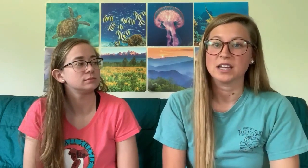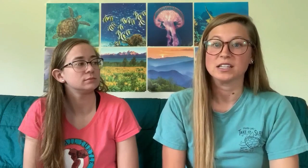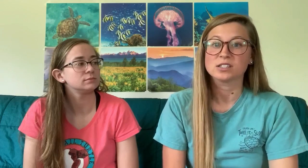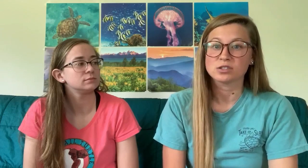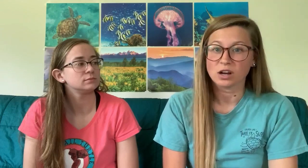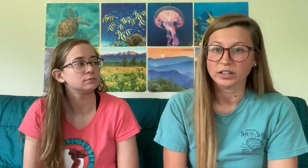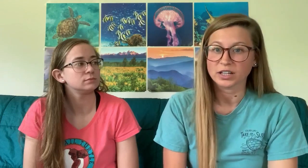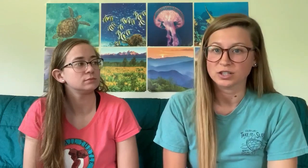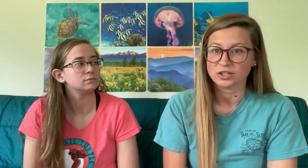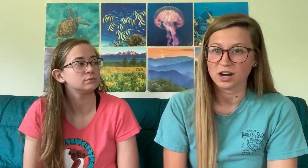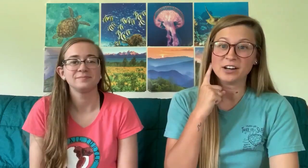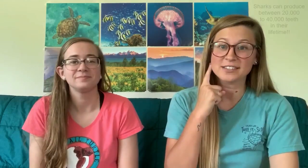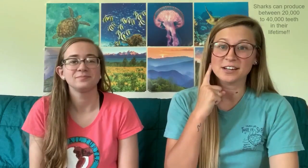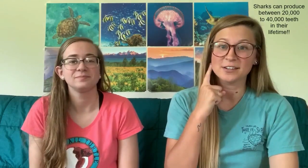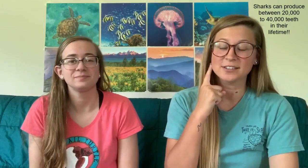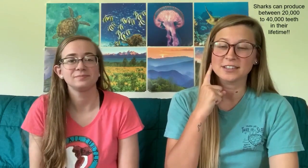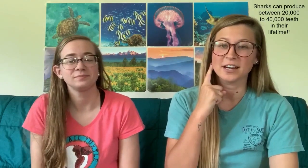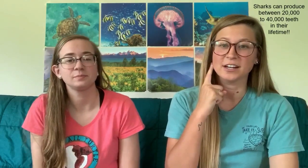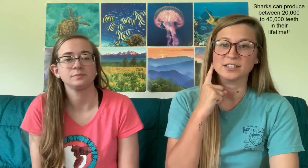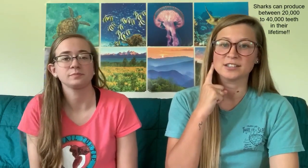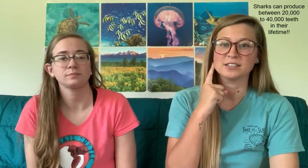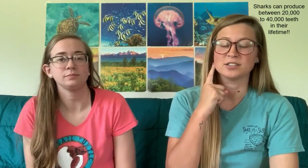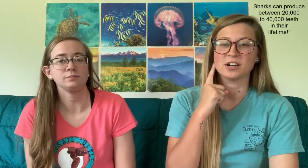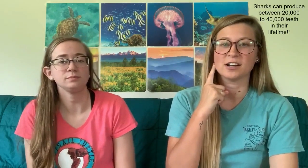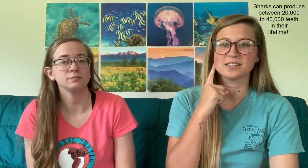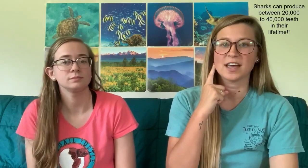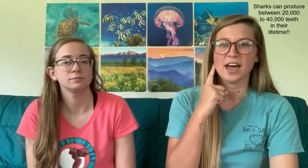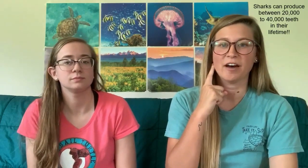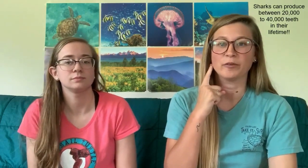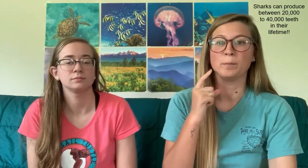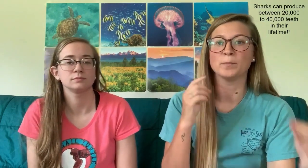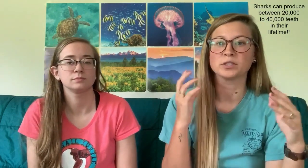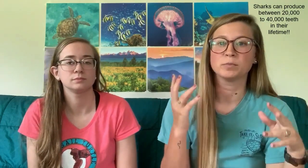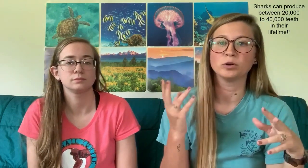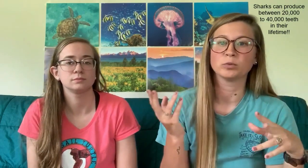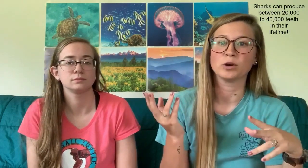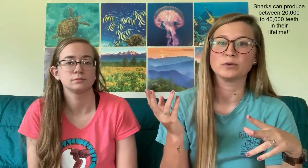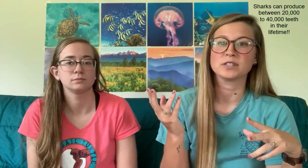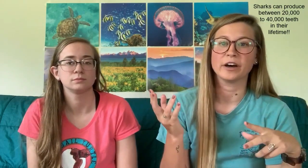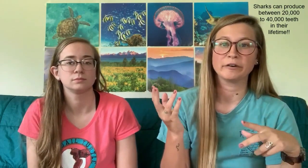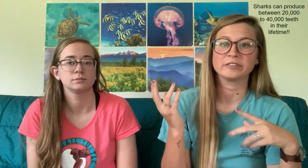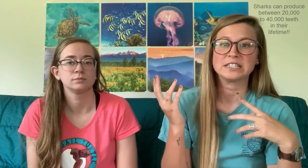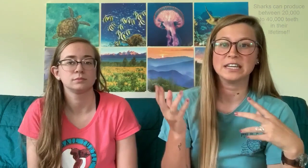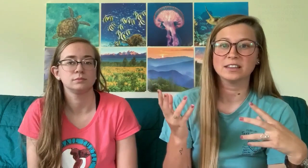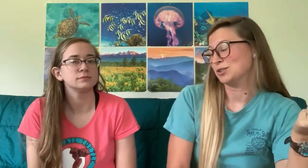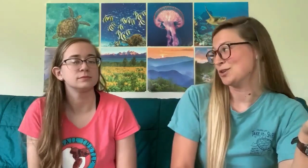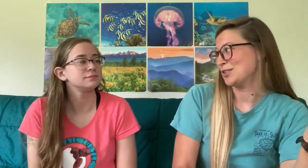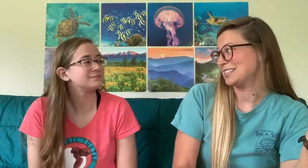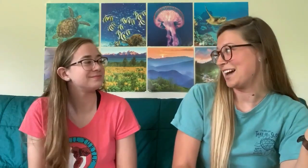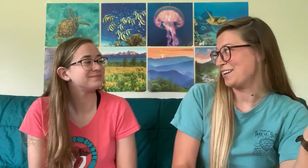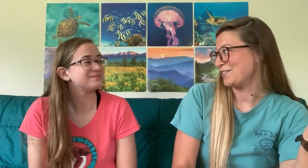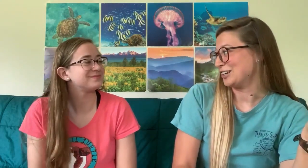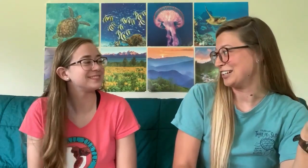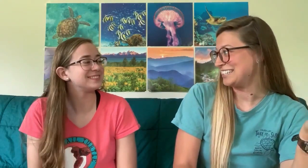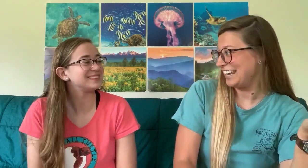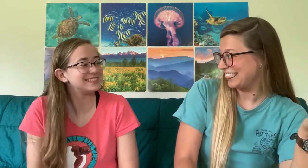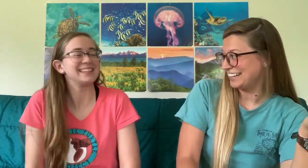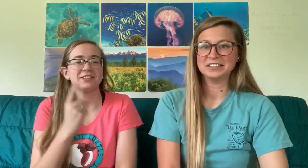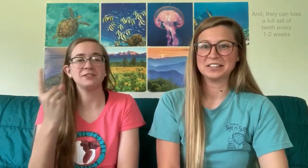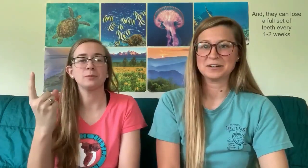histolic jaw. Also, their jaws have multiple rows of teeth. know, the sign for teeth. You're going to use your